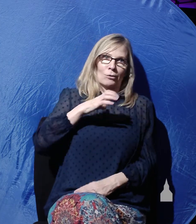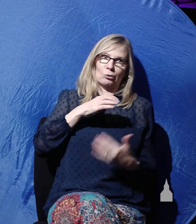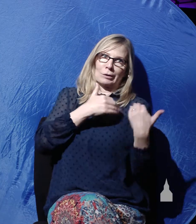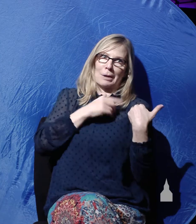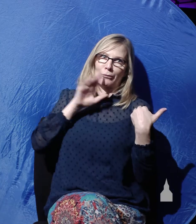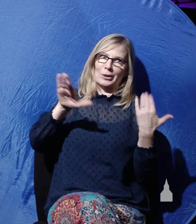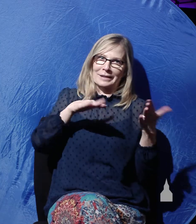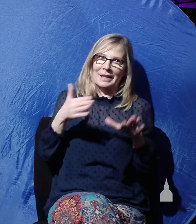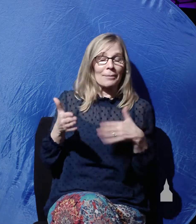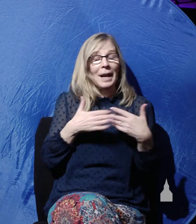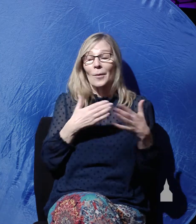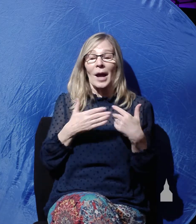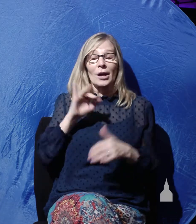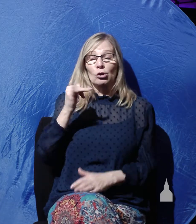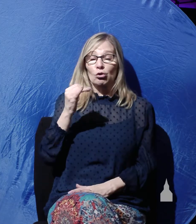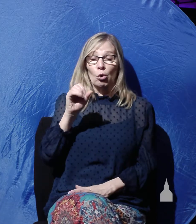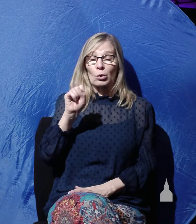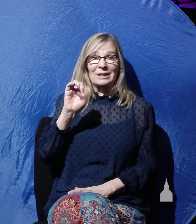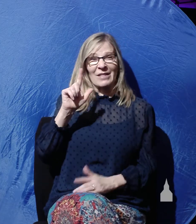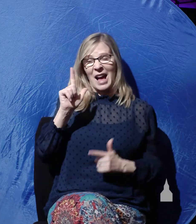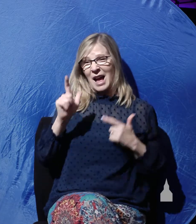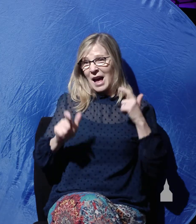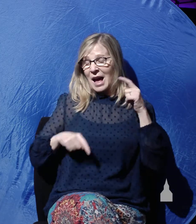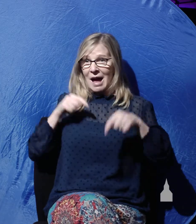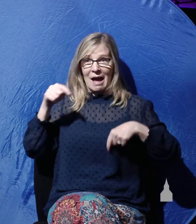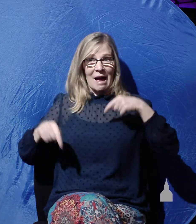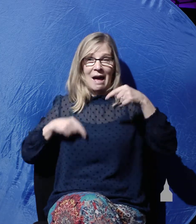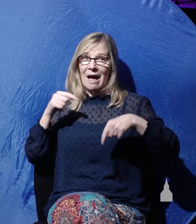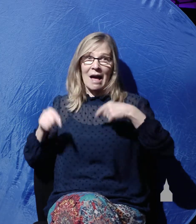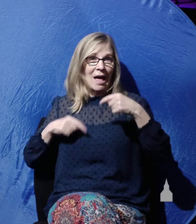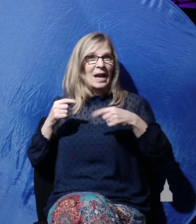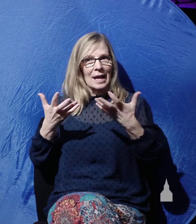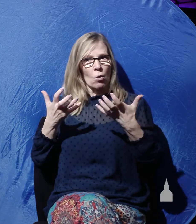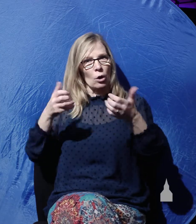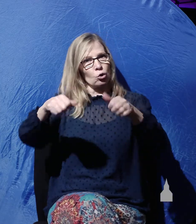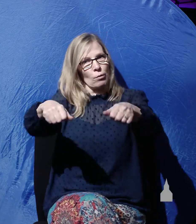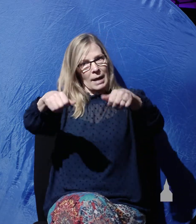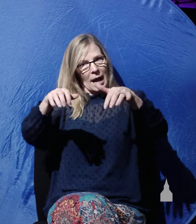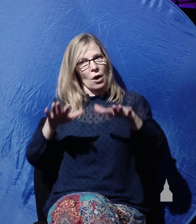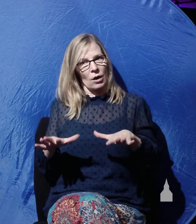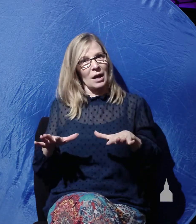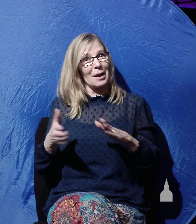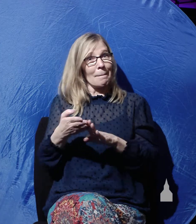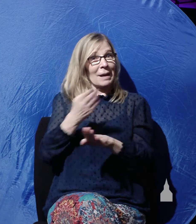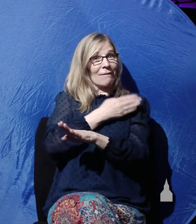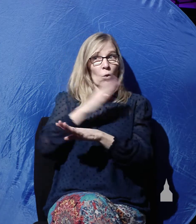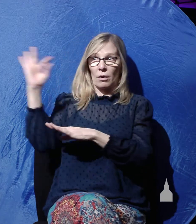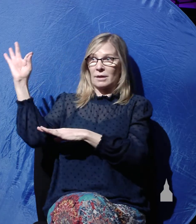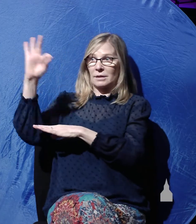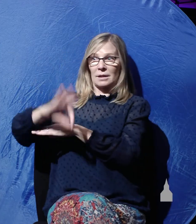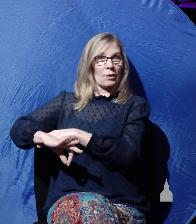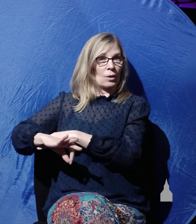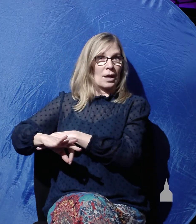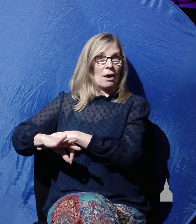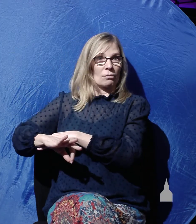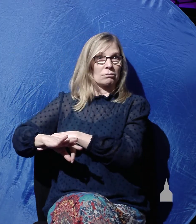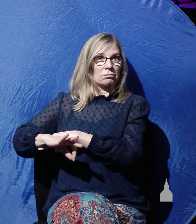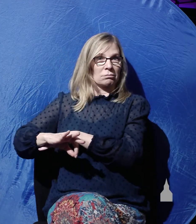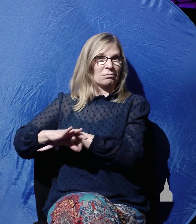to bury the Lord before the sun went down and the Sabbath began. Now remember, in Jewish thinking,